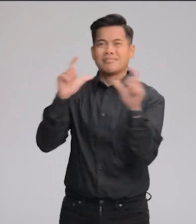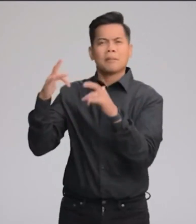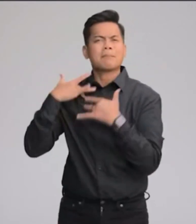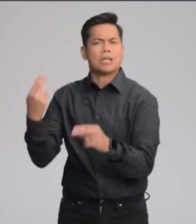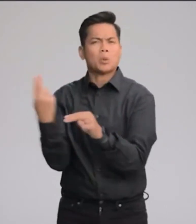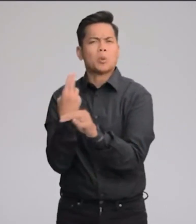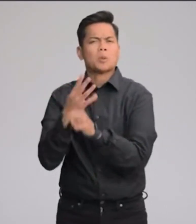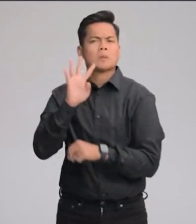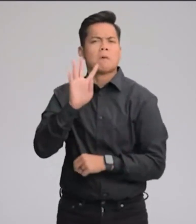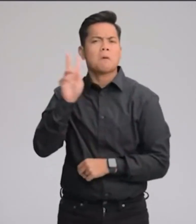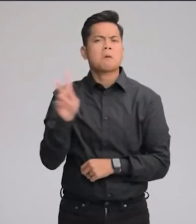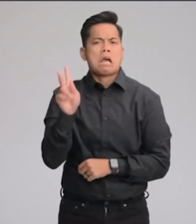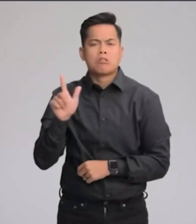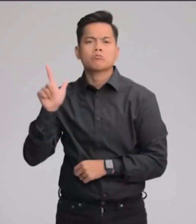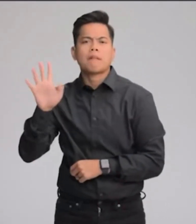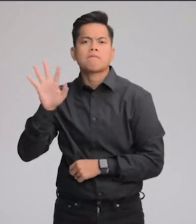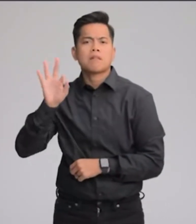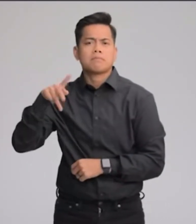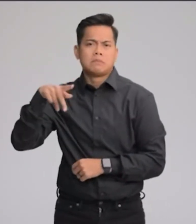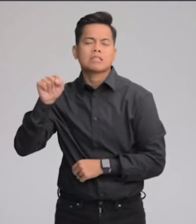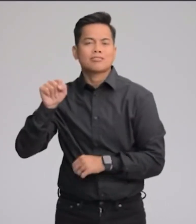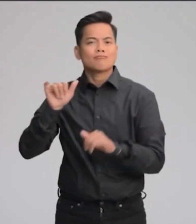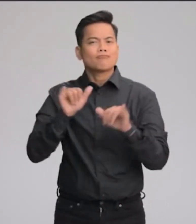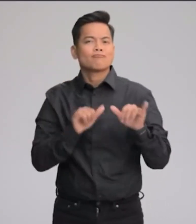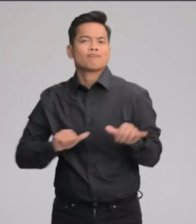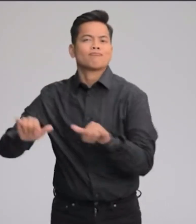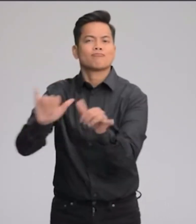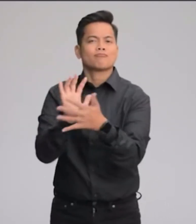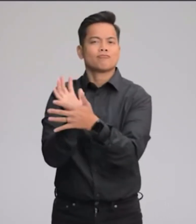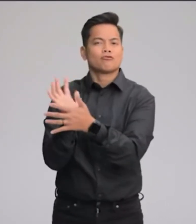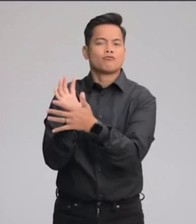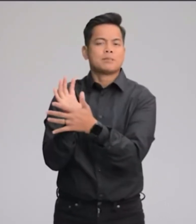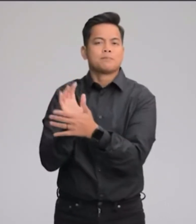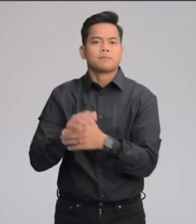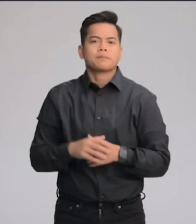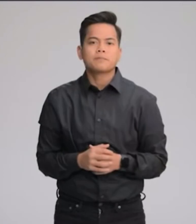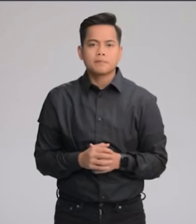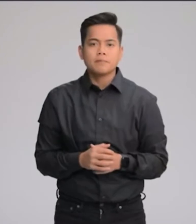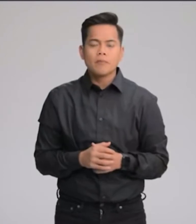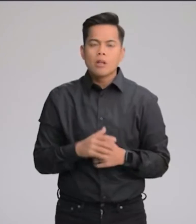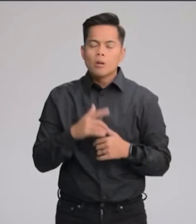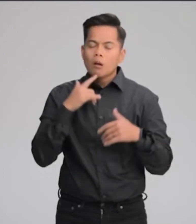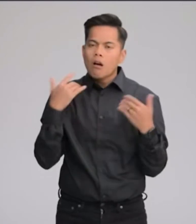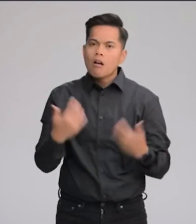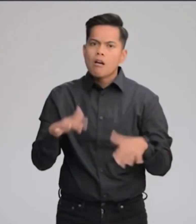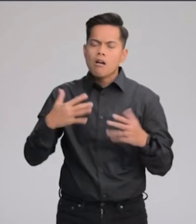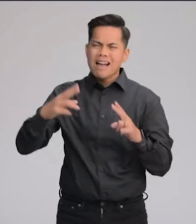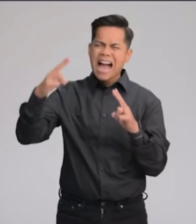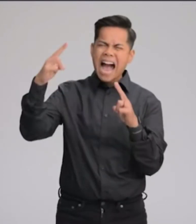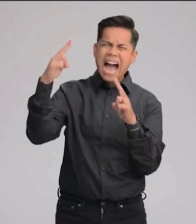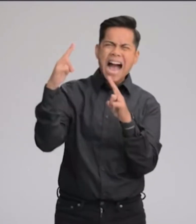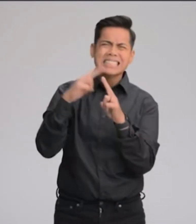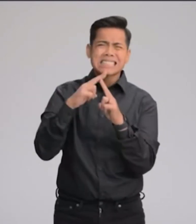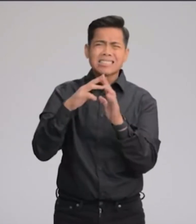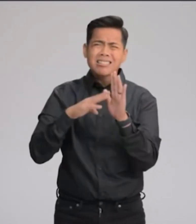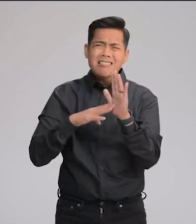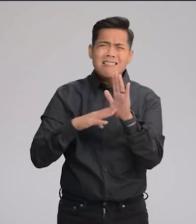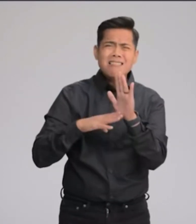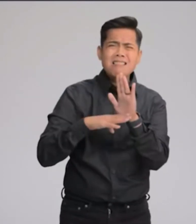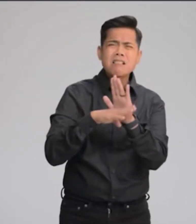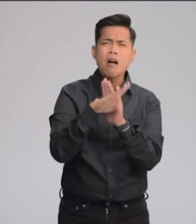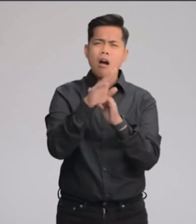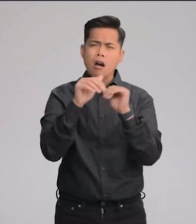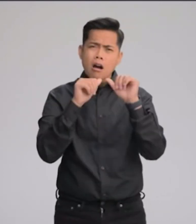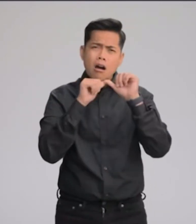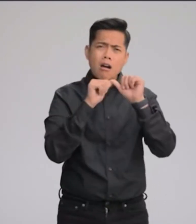the cinematic standard. This is the biggest leap ever for the iPhone camera, and we're continuing to raise the bar for our